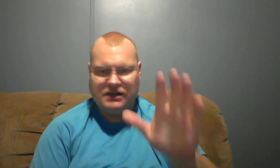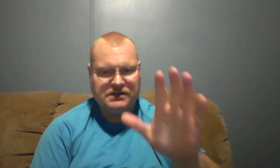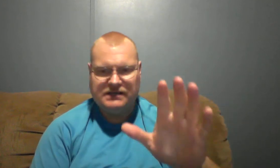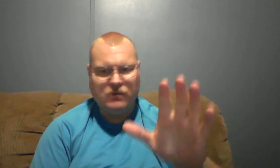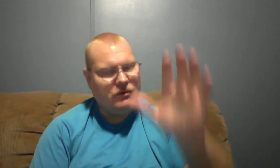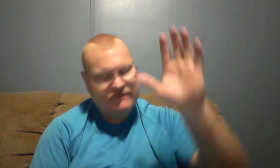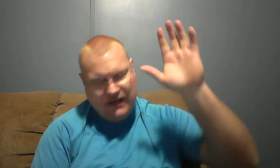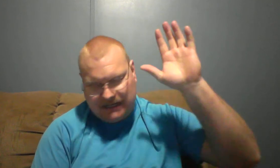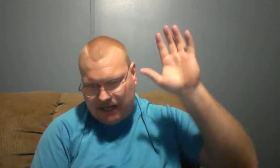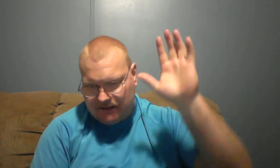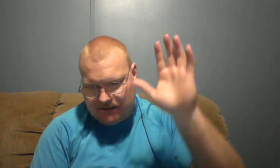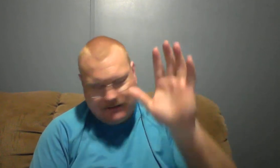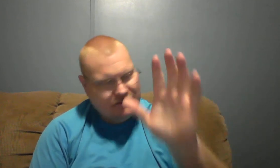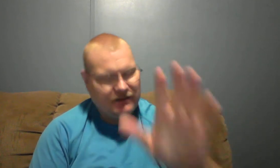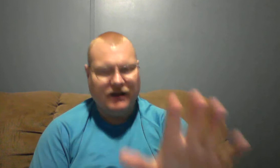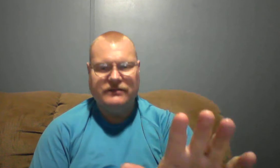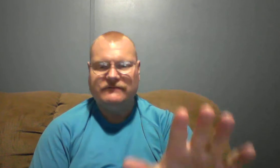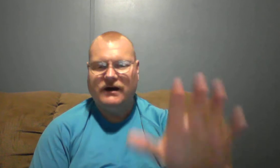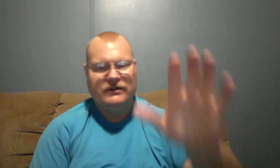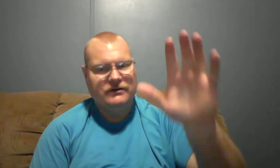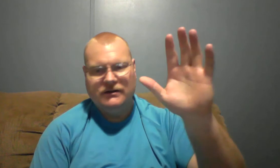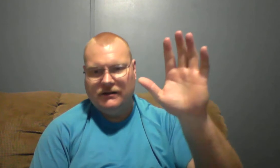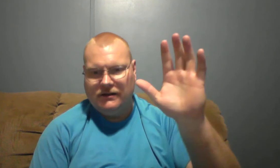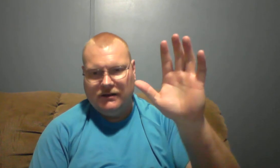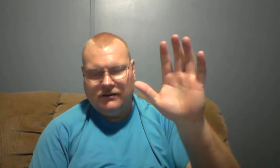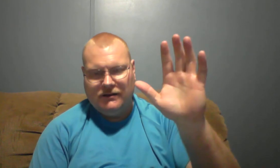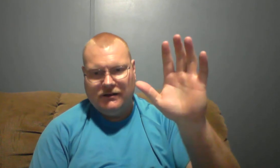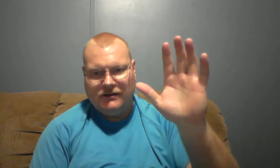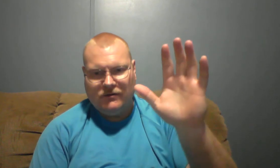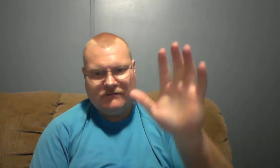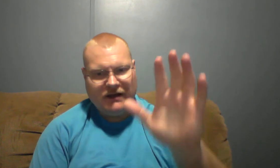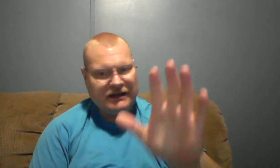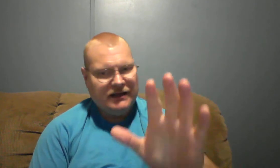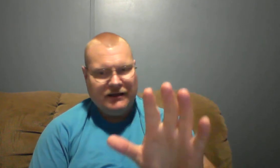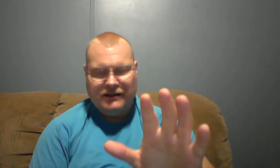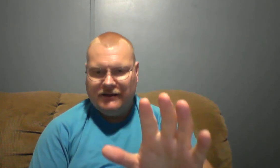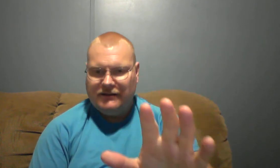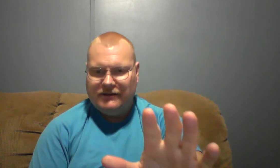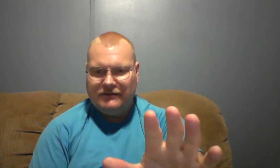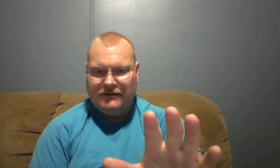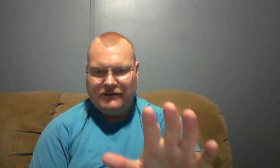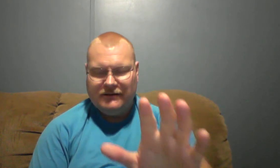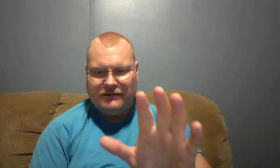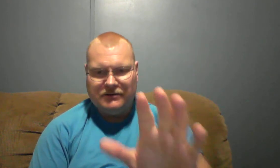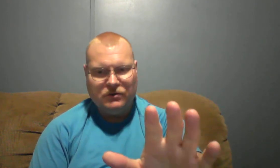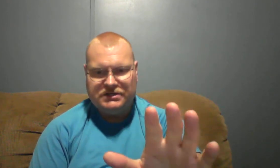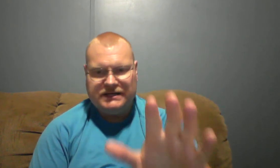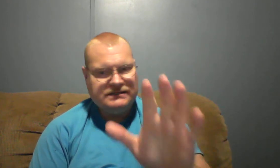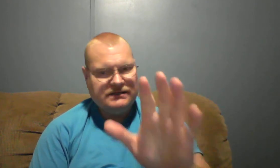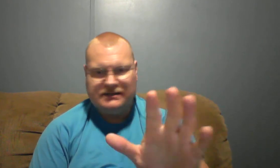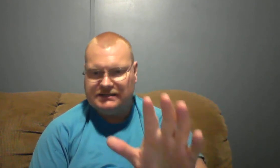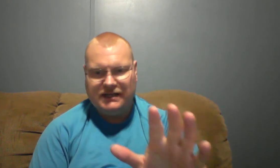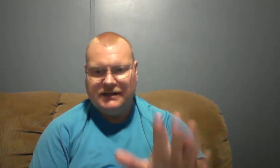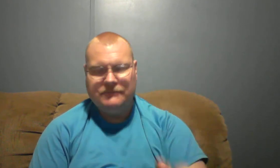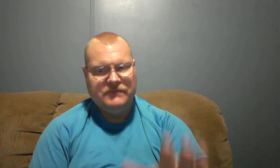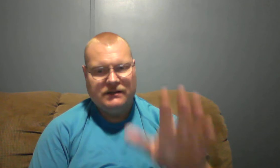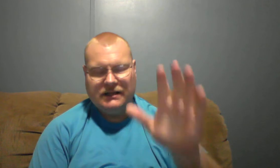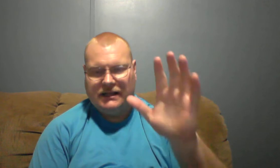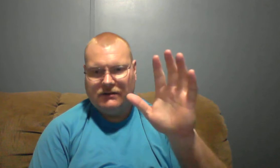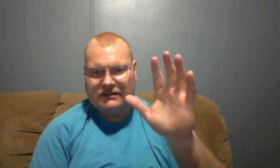guess what we've got God the father we've got the Lord Jesus the son the